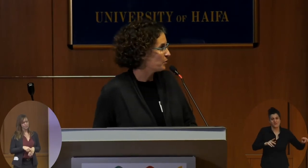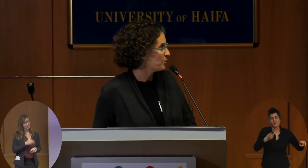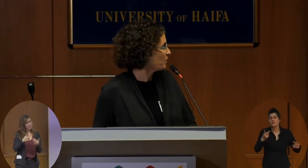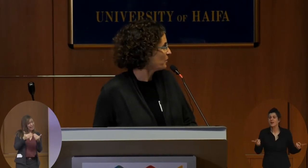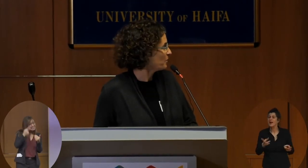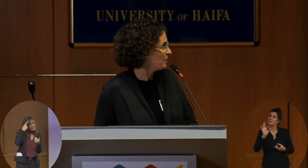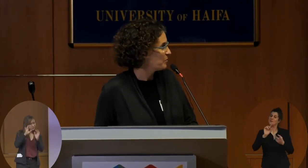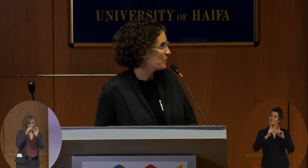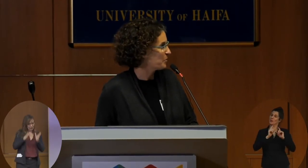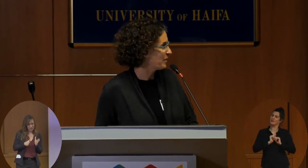interpreters, I'm assuming.